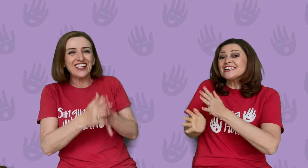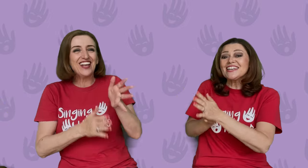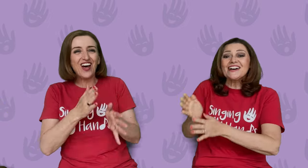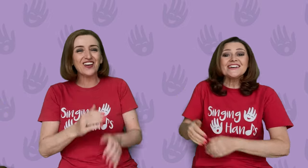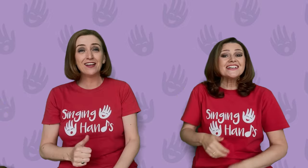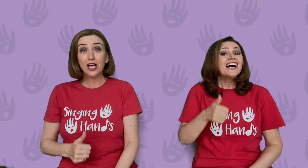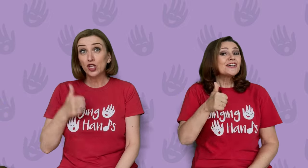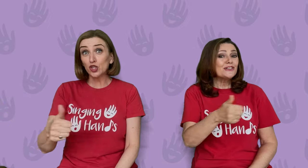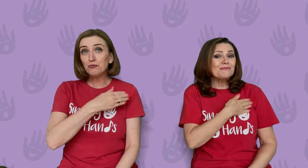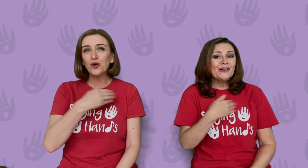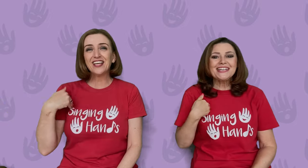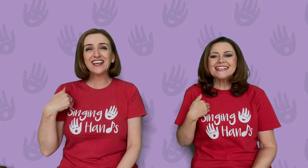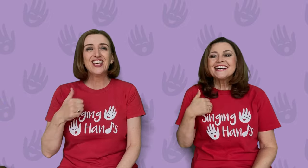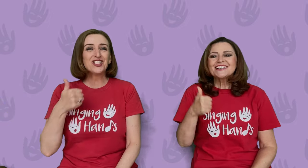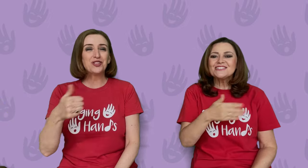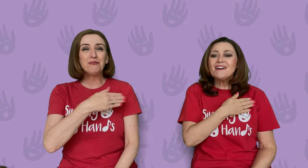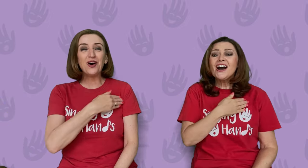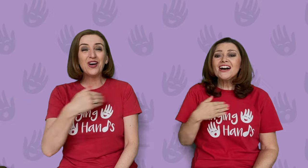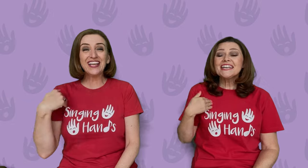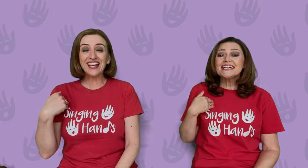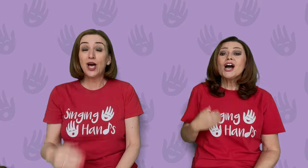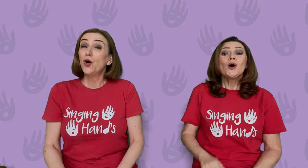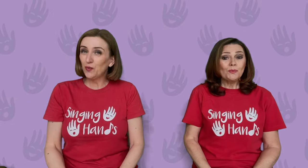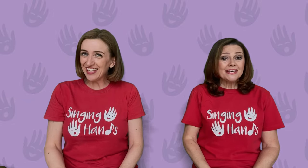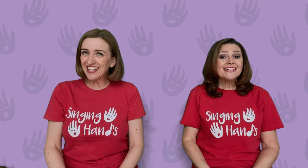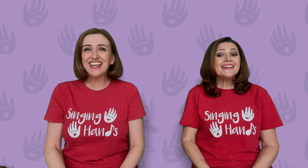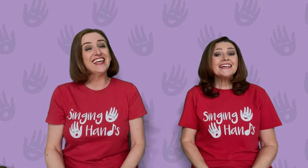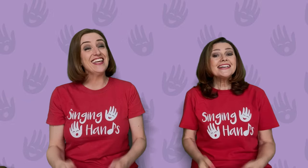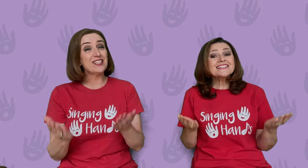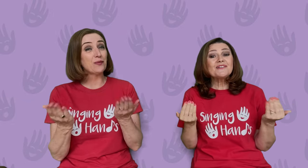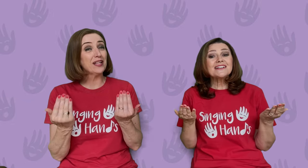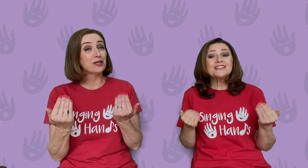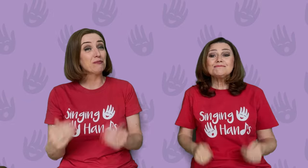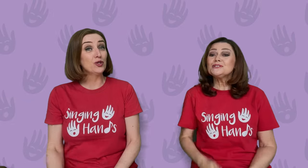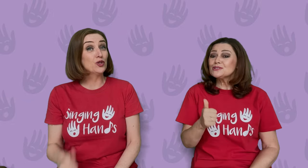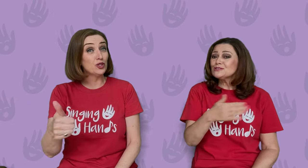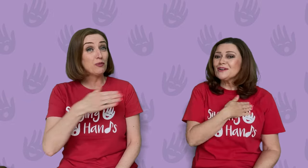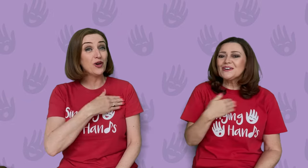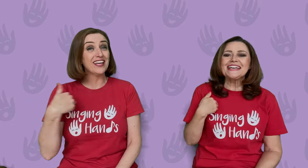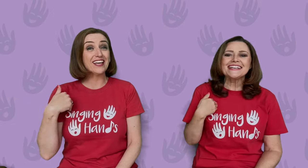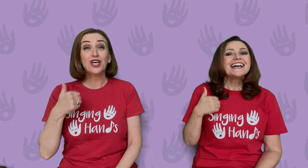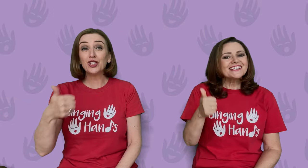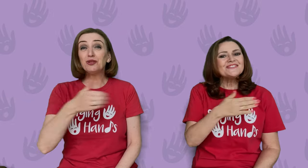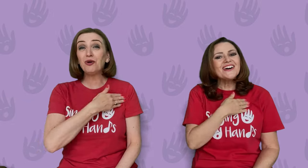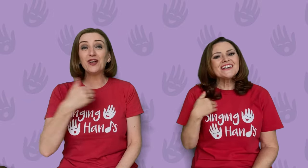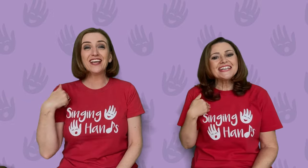along. Good morning, good morning, we're here to welcome you. Good morning, good morning